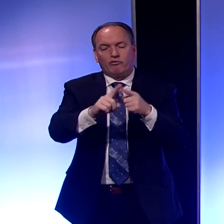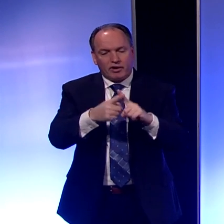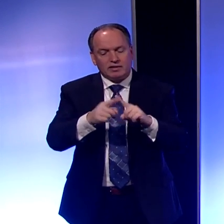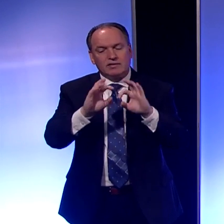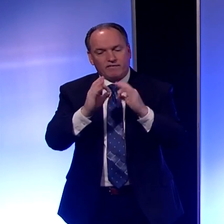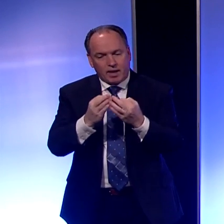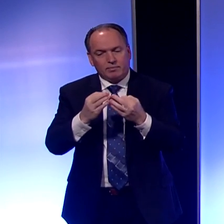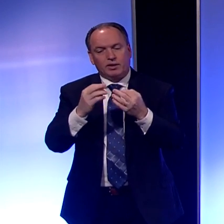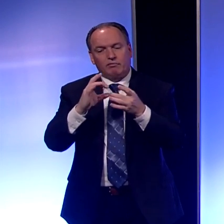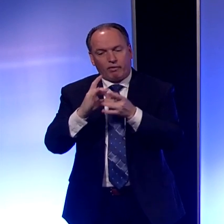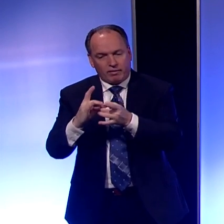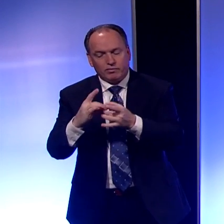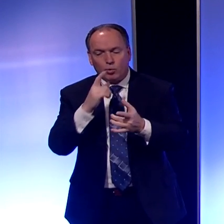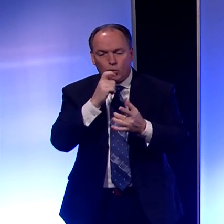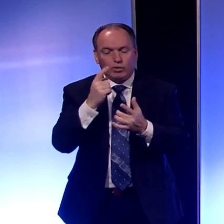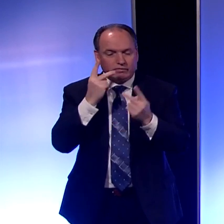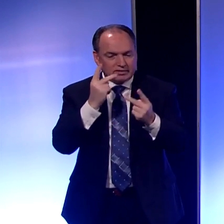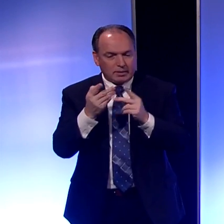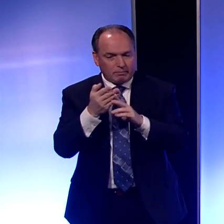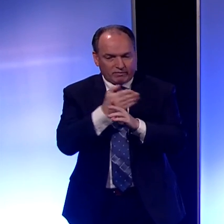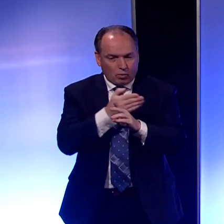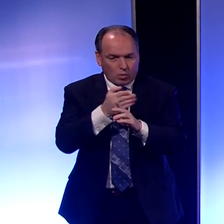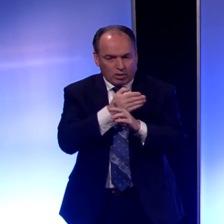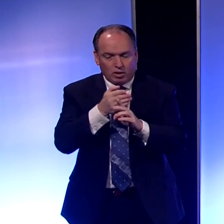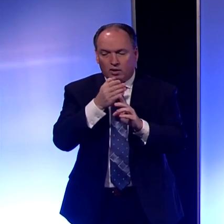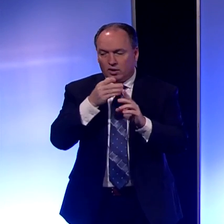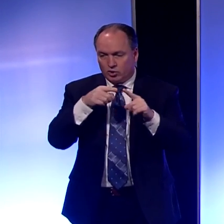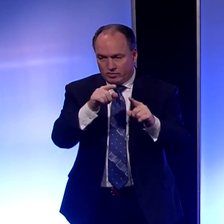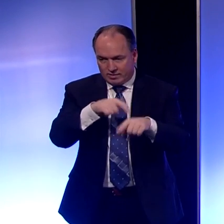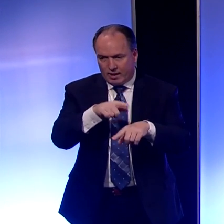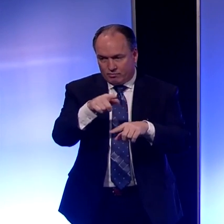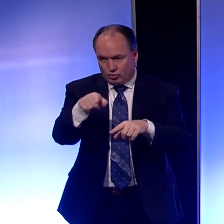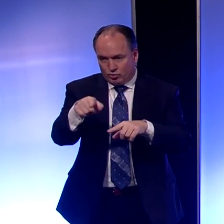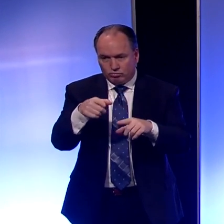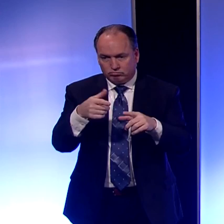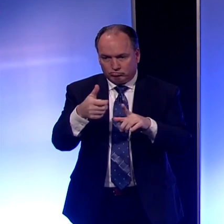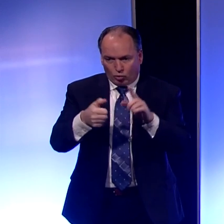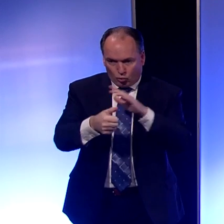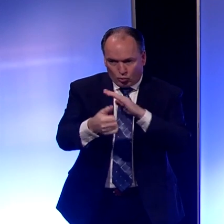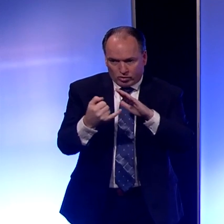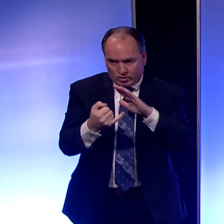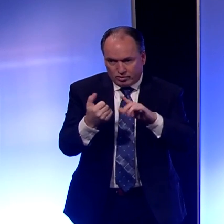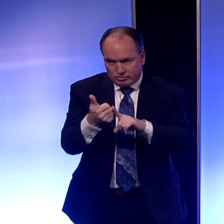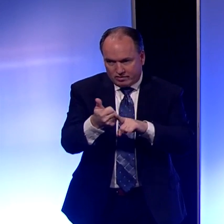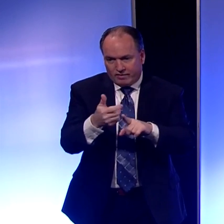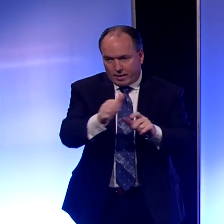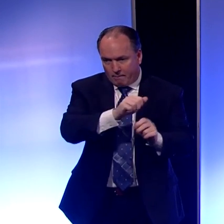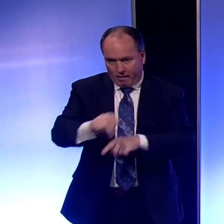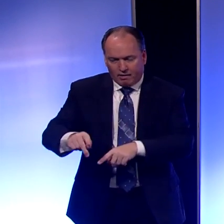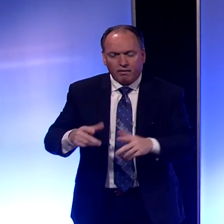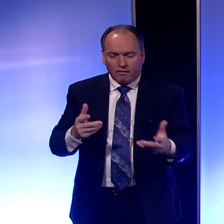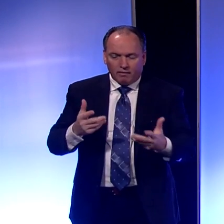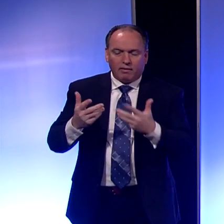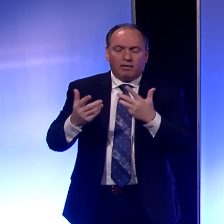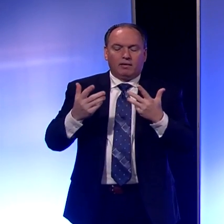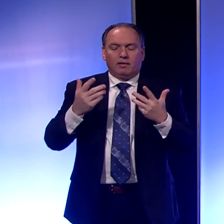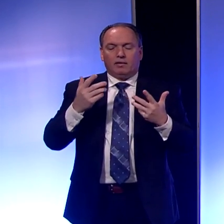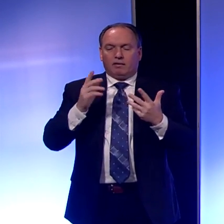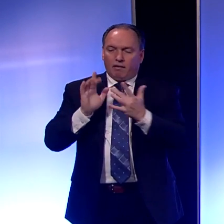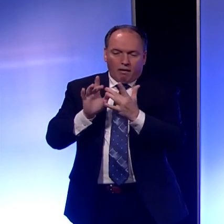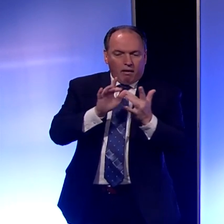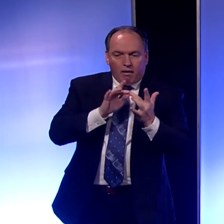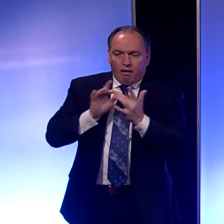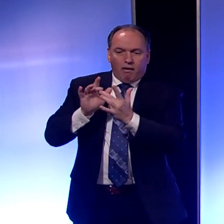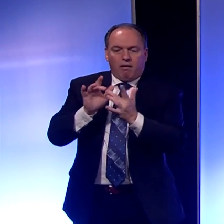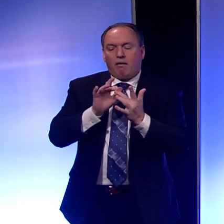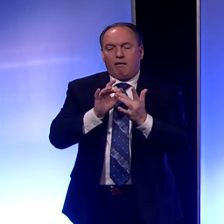people that you might have seen between the time that you quarantined yourself and you came back. So whether it be somebody